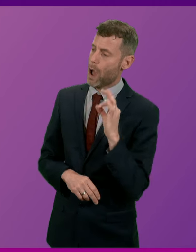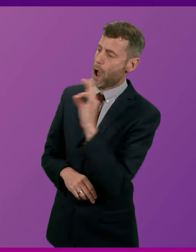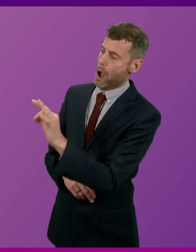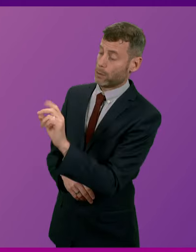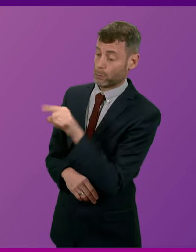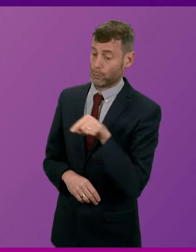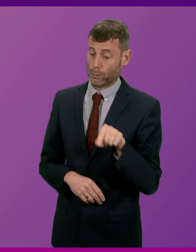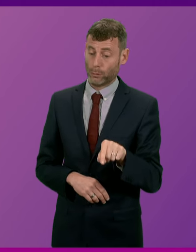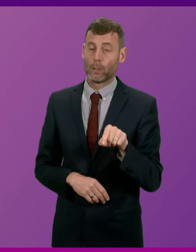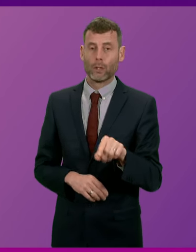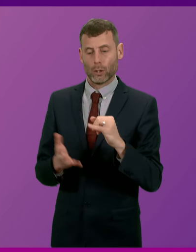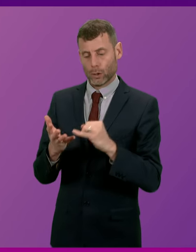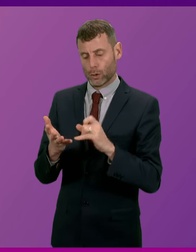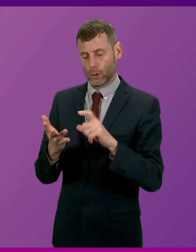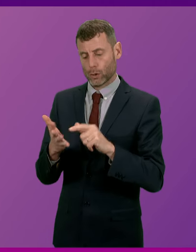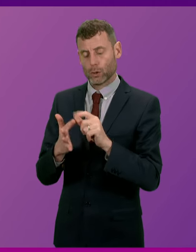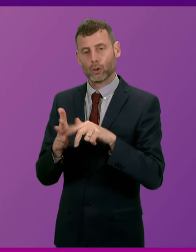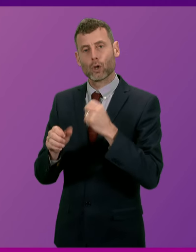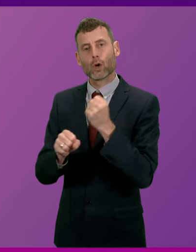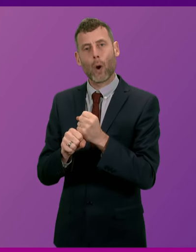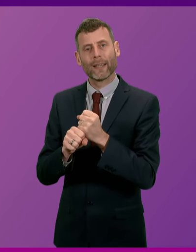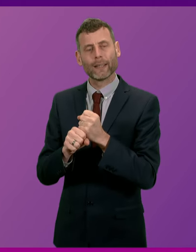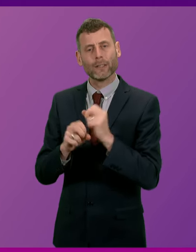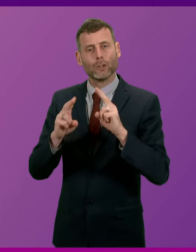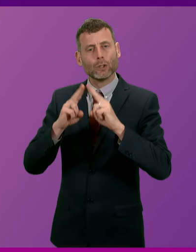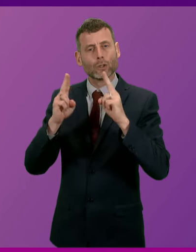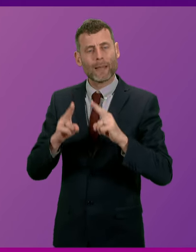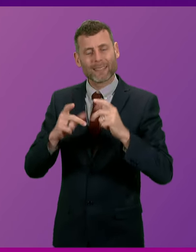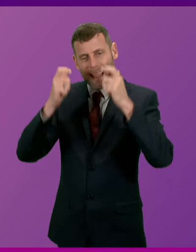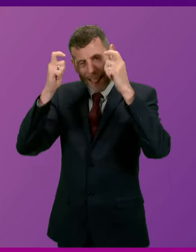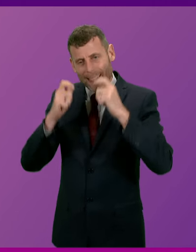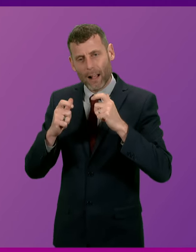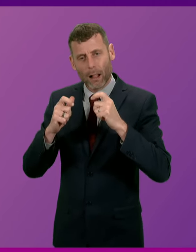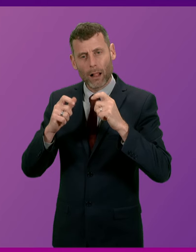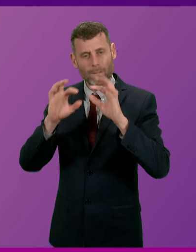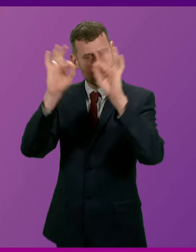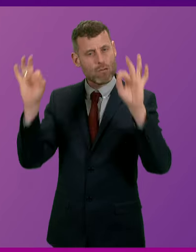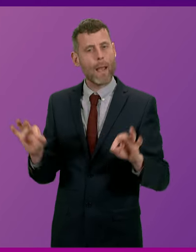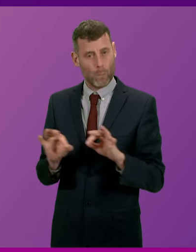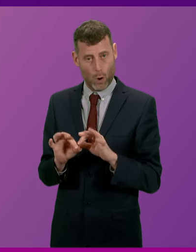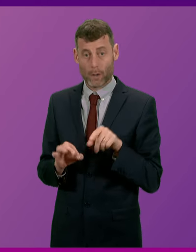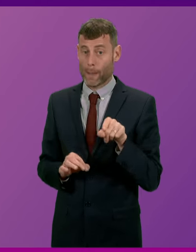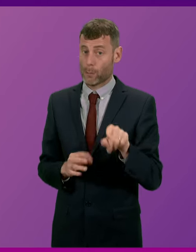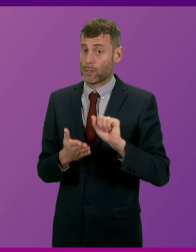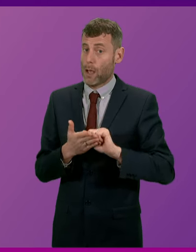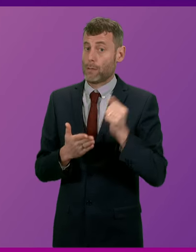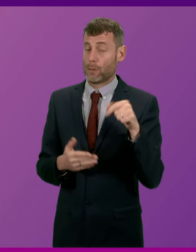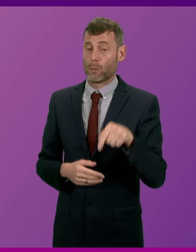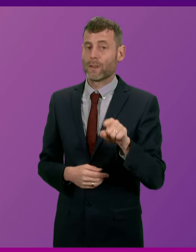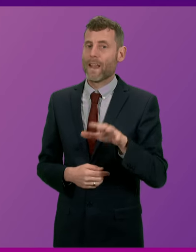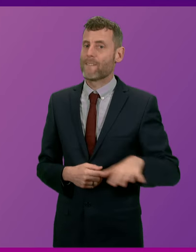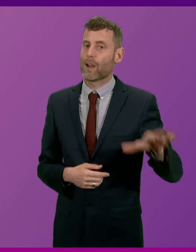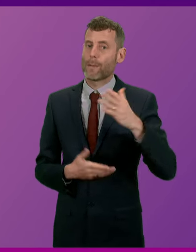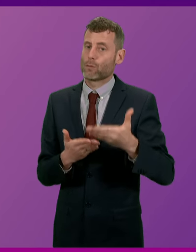the report Scoping a Domestic Legal Framework for Equicide in Scotland, which was published by the Environmental Rights Centre for Scotland.